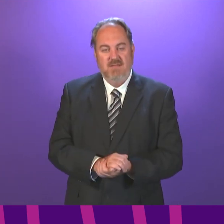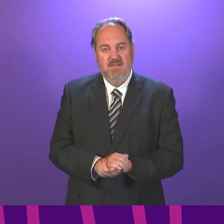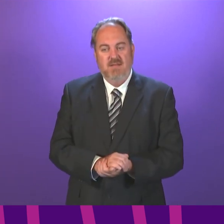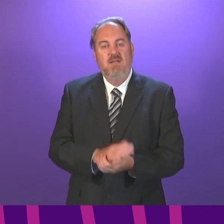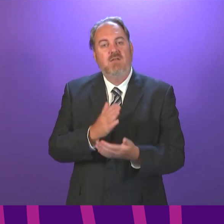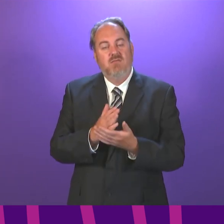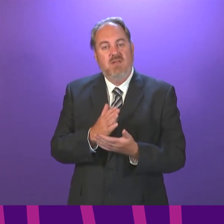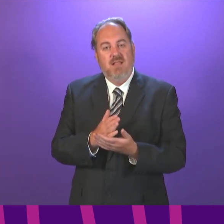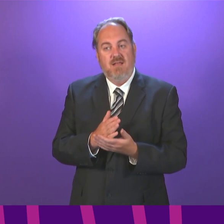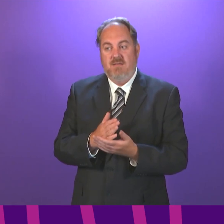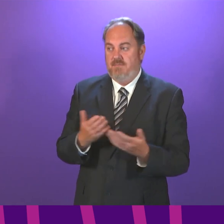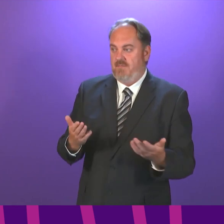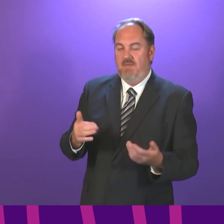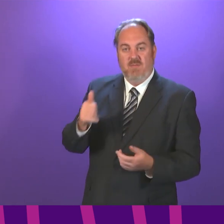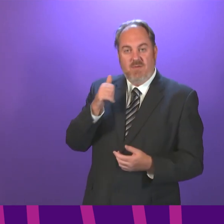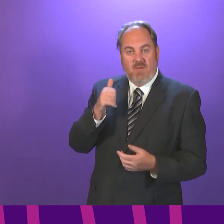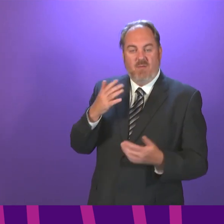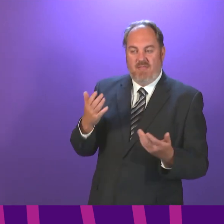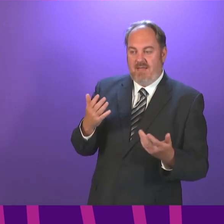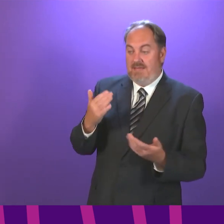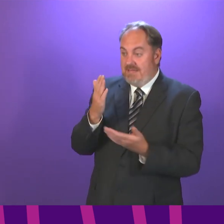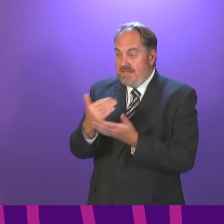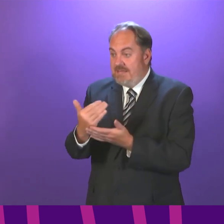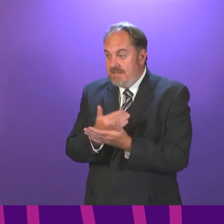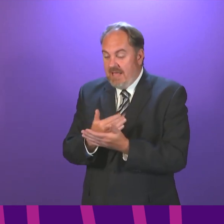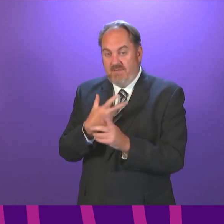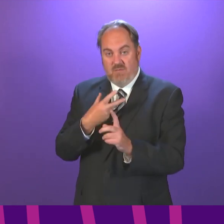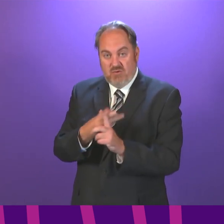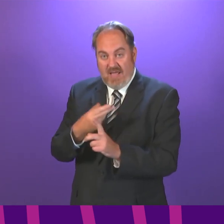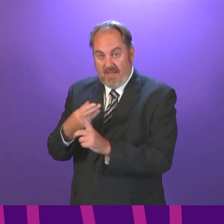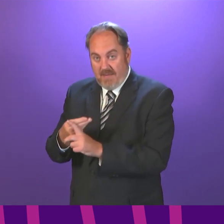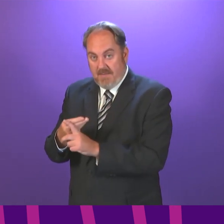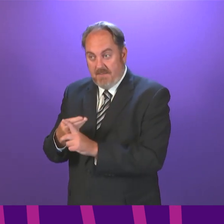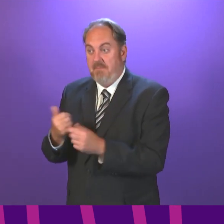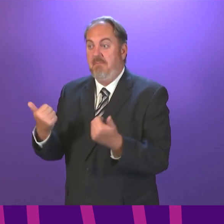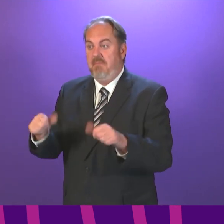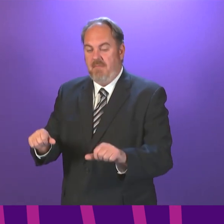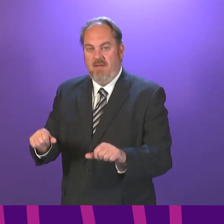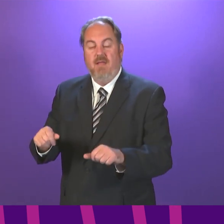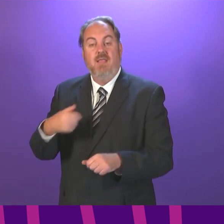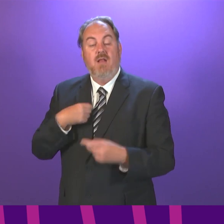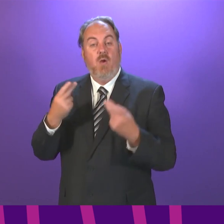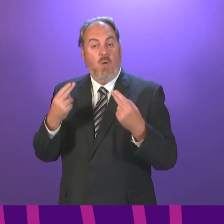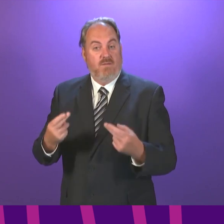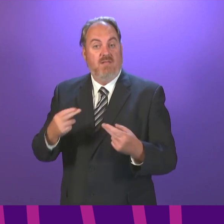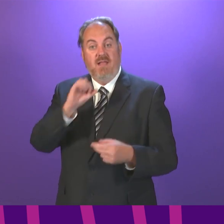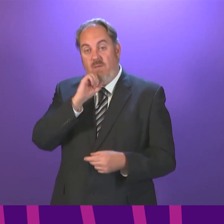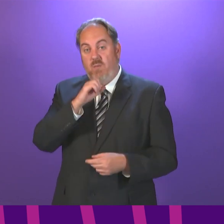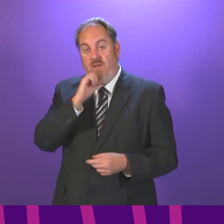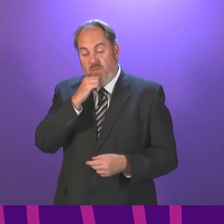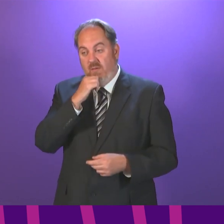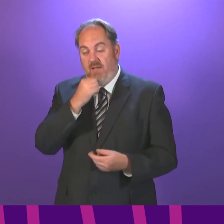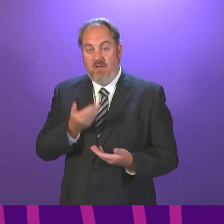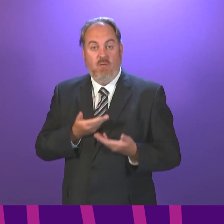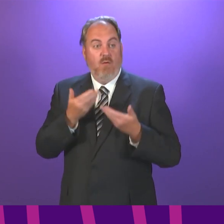Assuming it is safe and the risk benefit analysis bears this out, I would like to see us in the fullness of time be able to offer vaccination.